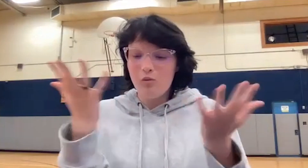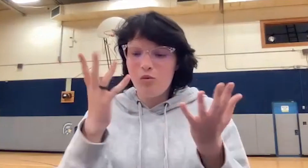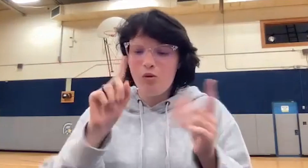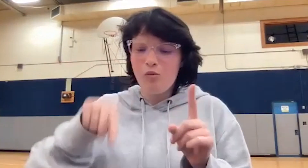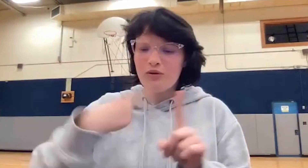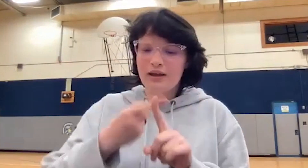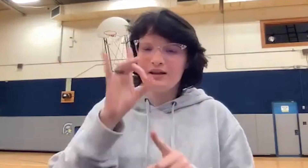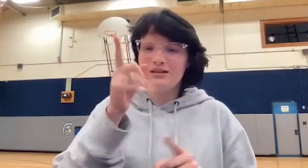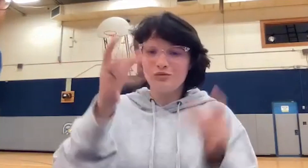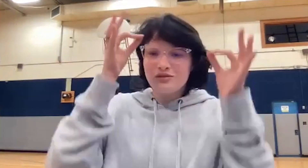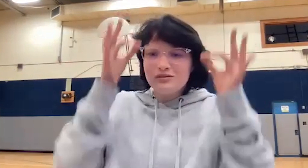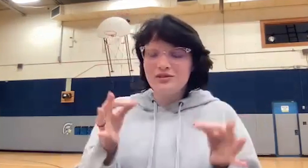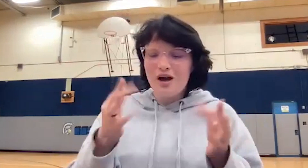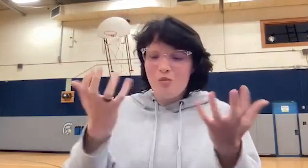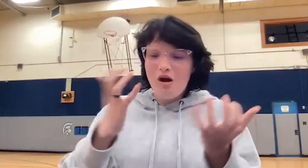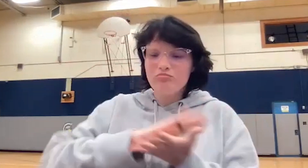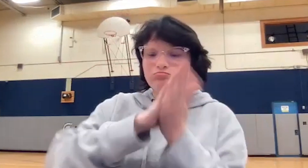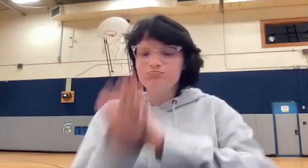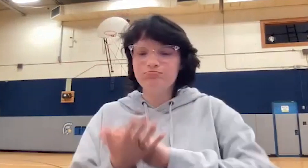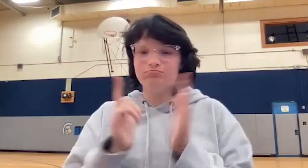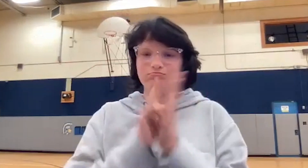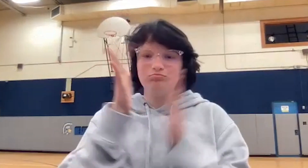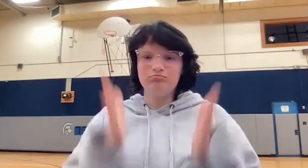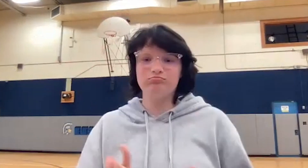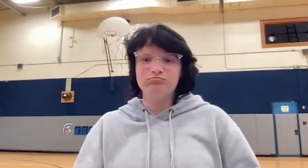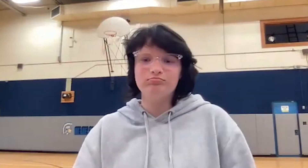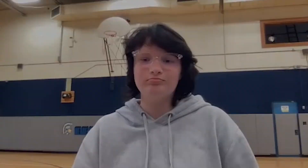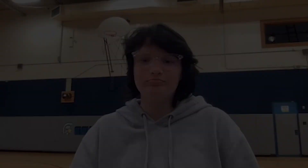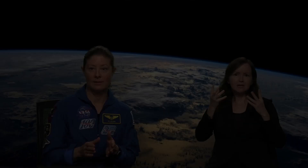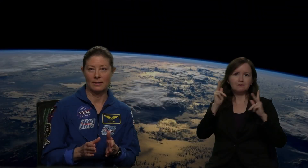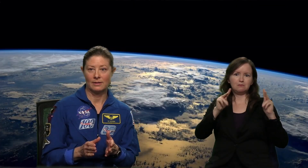How did you decide that you wanted to be an astronaut?